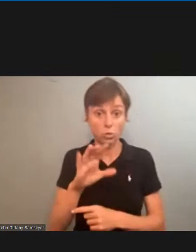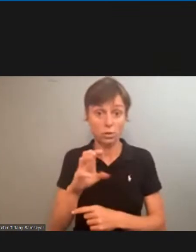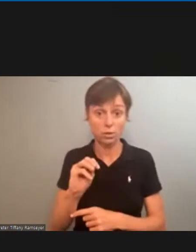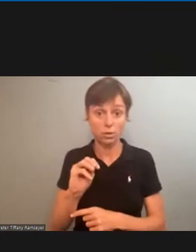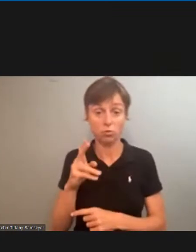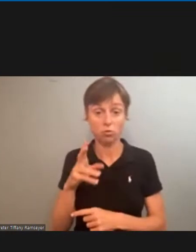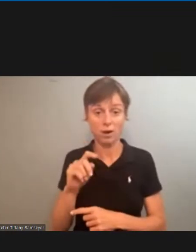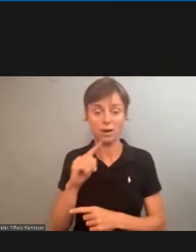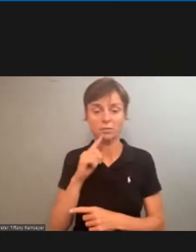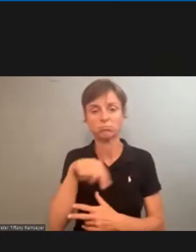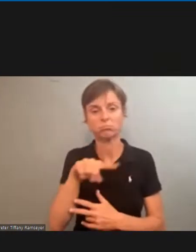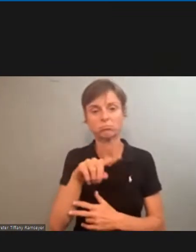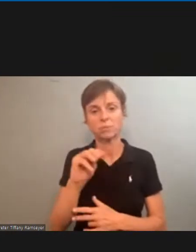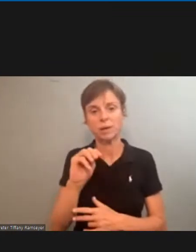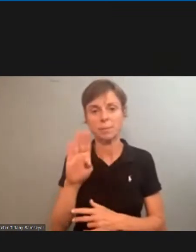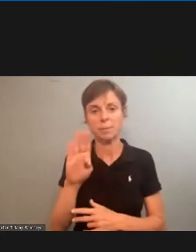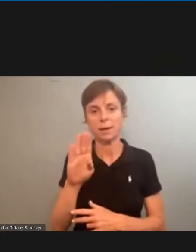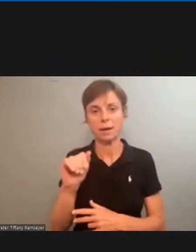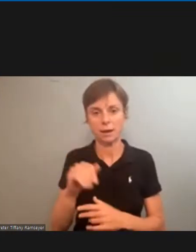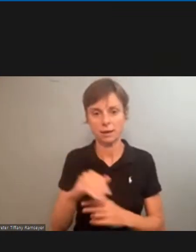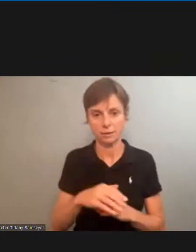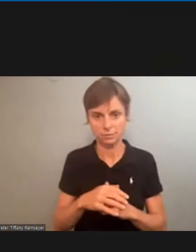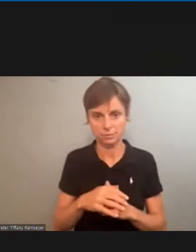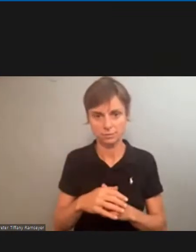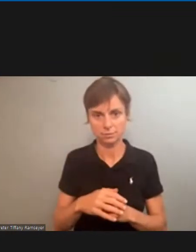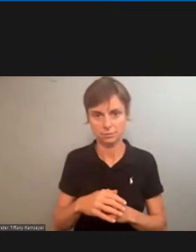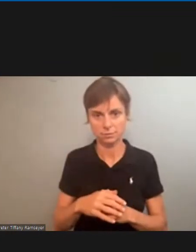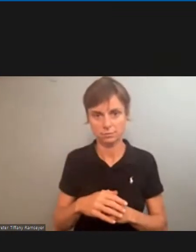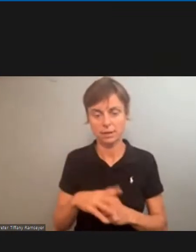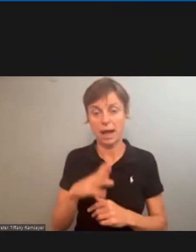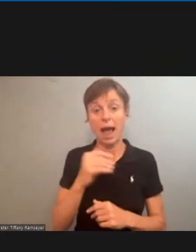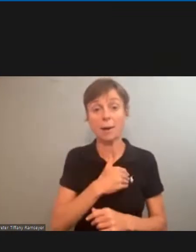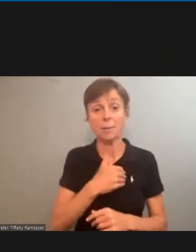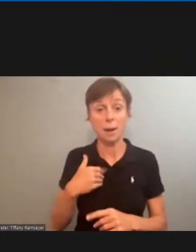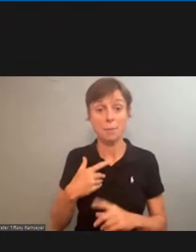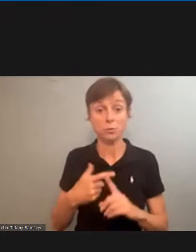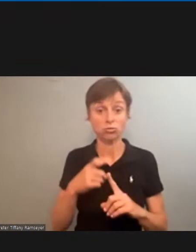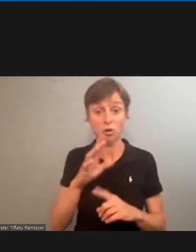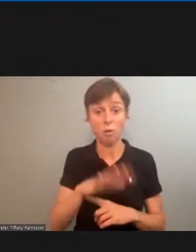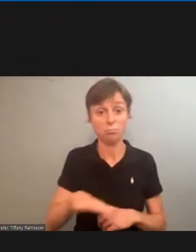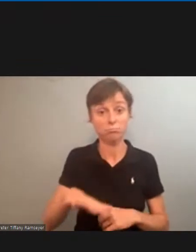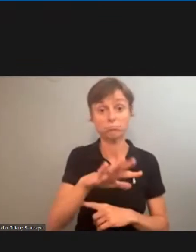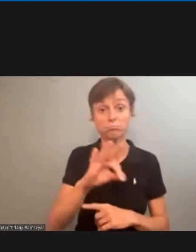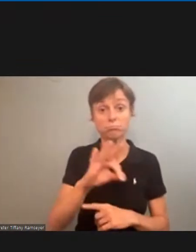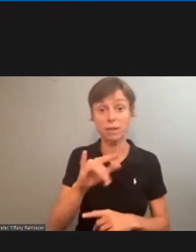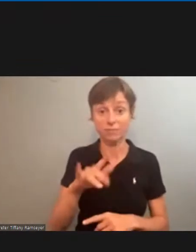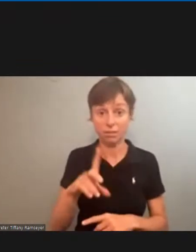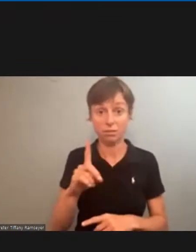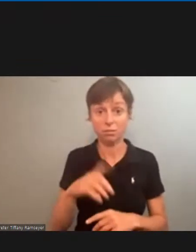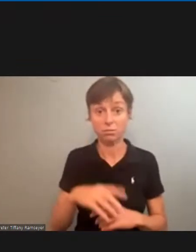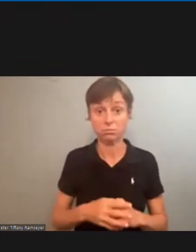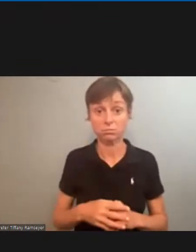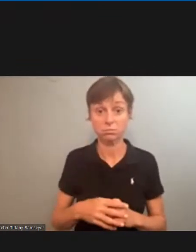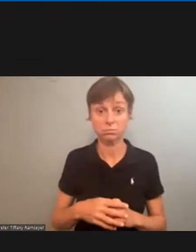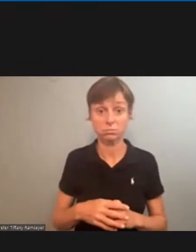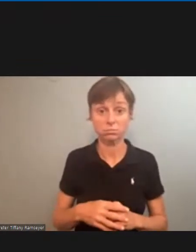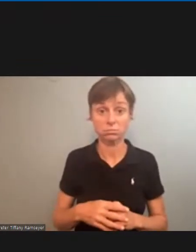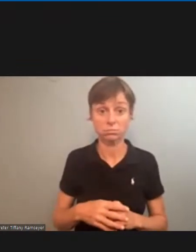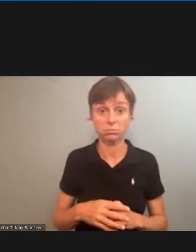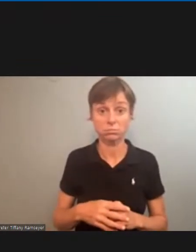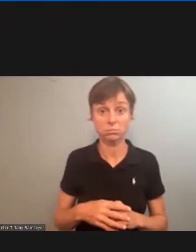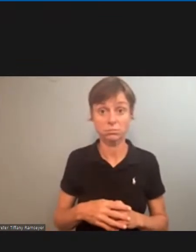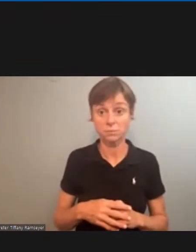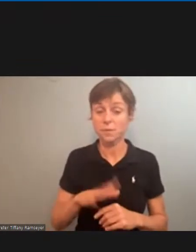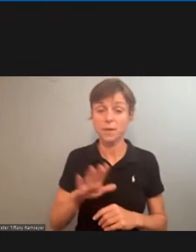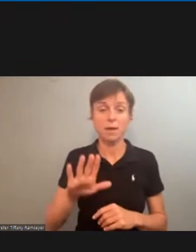NBAs. And we also have members from the field who input